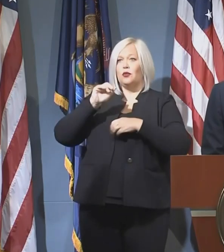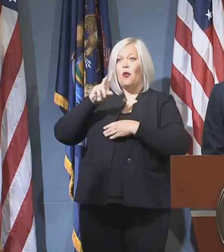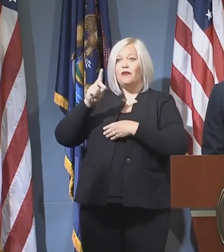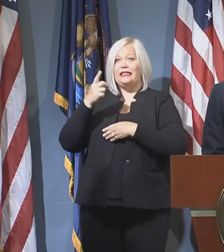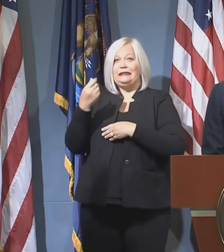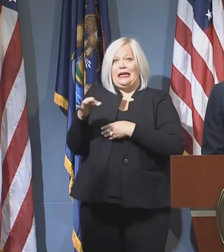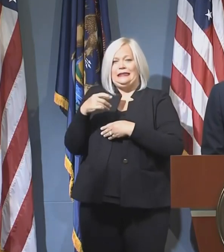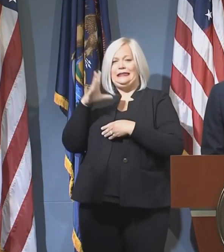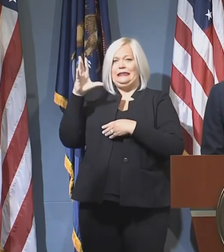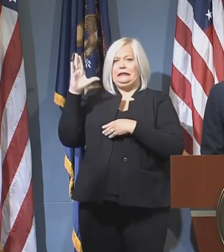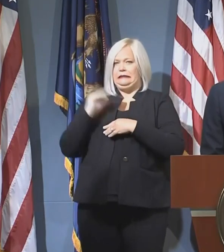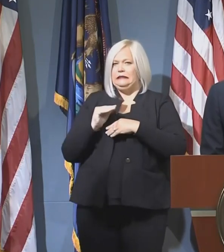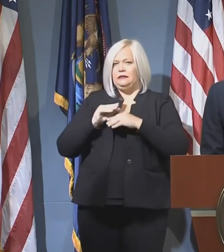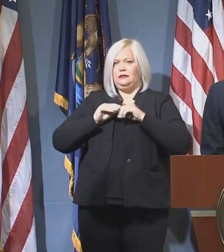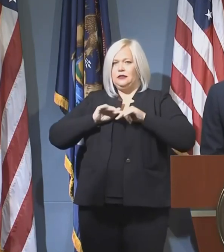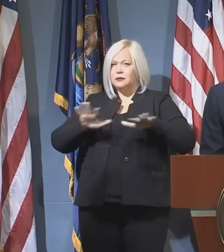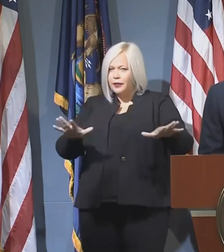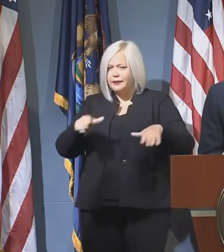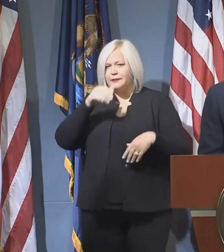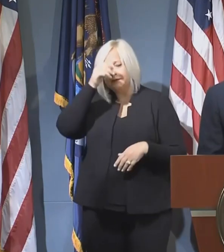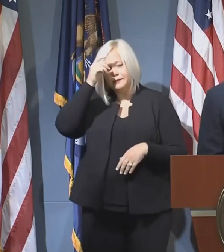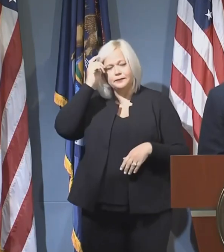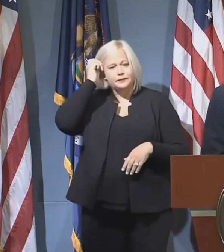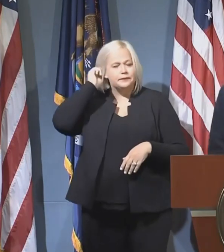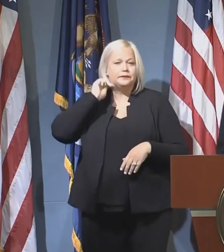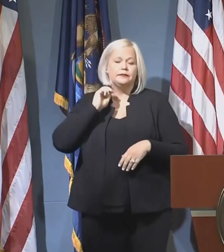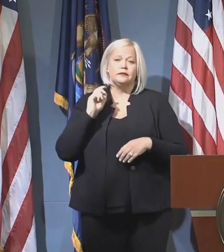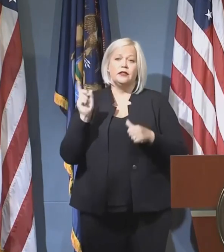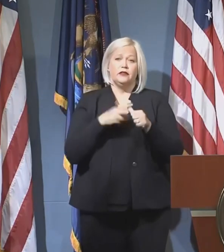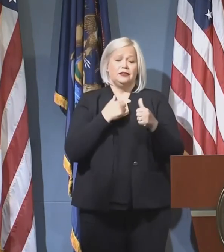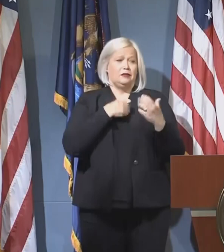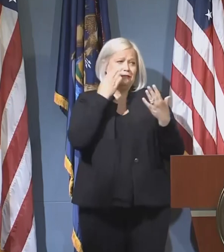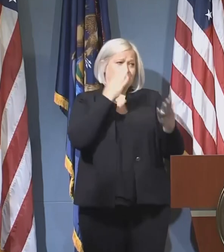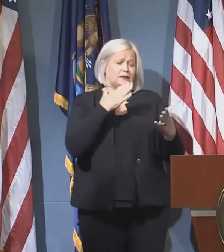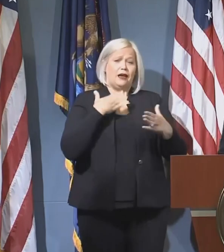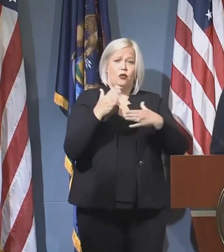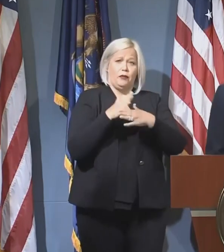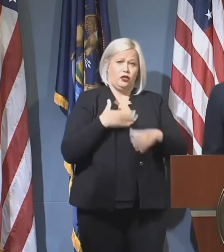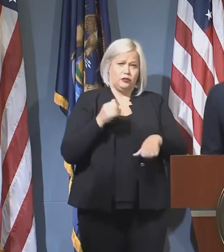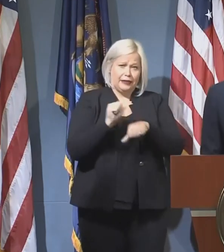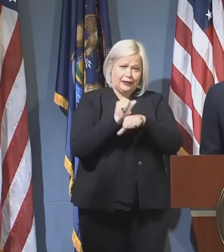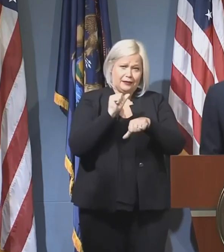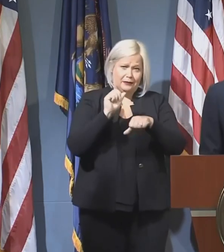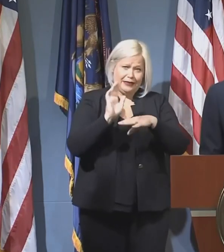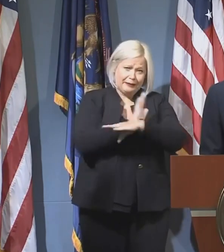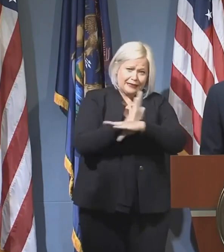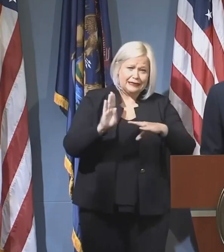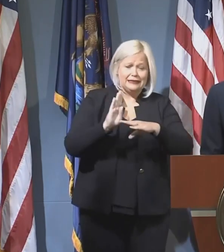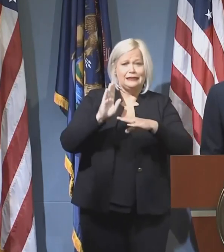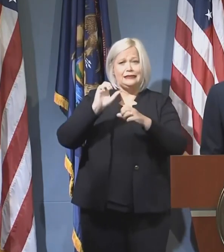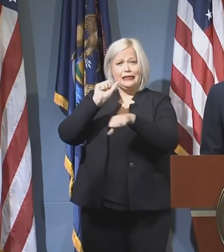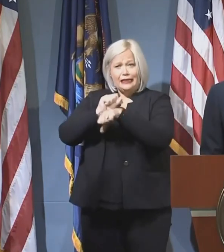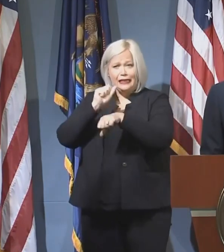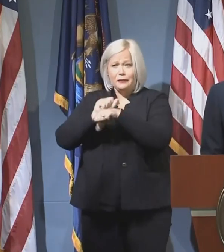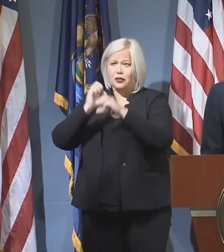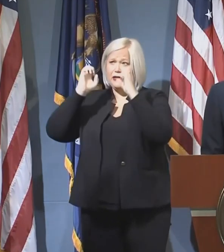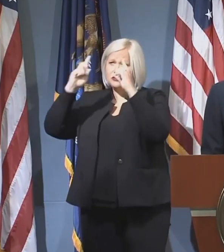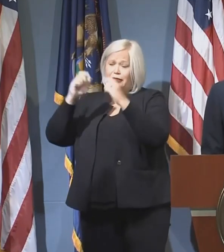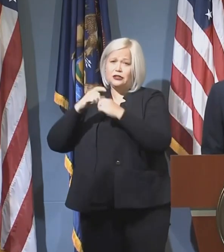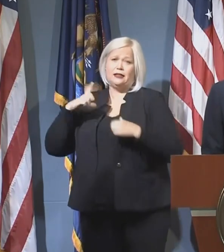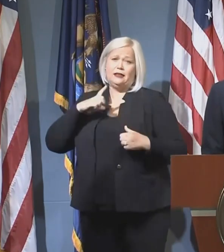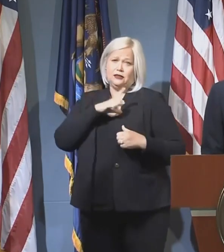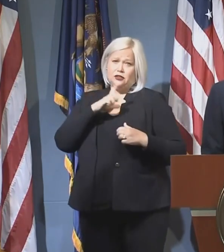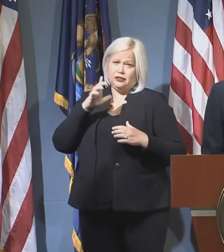and declining. I want to just acknowledge our partners in business, in labor, in education, and in the legislature.